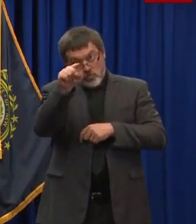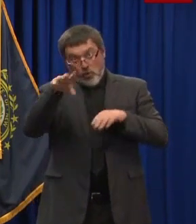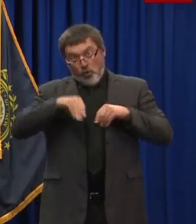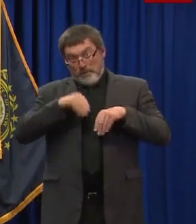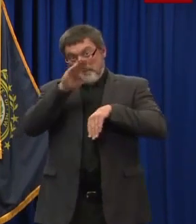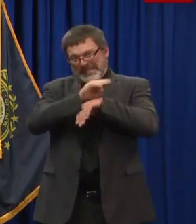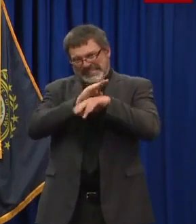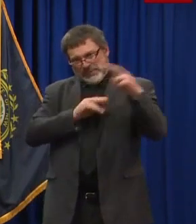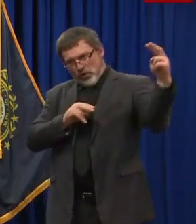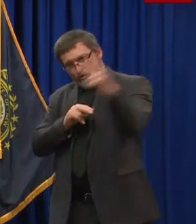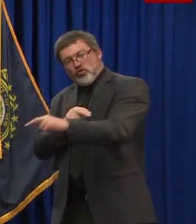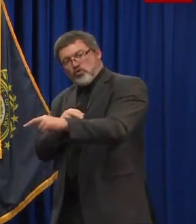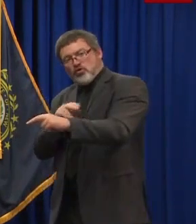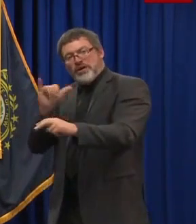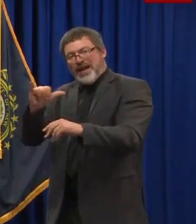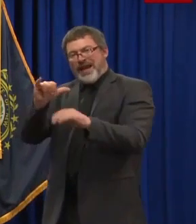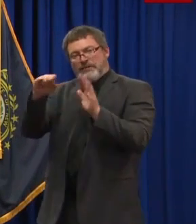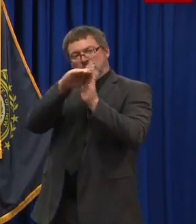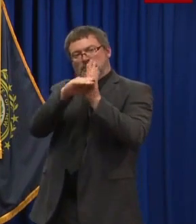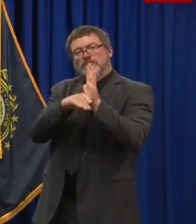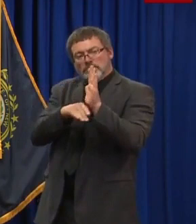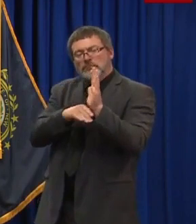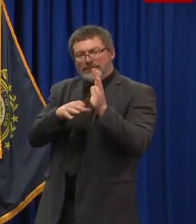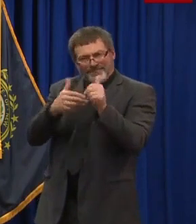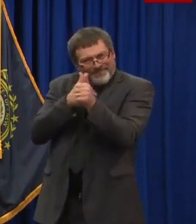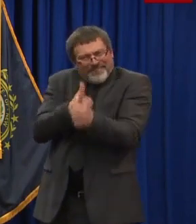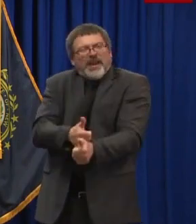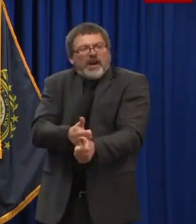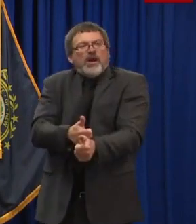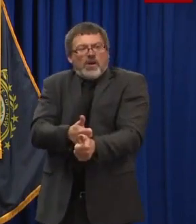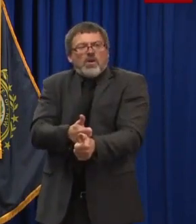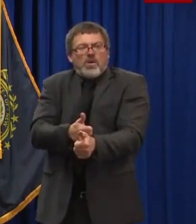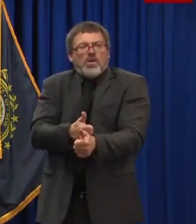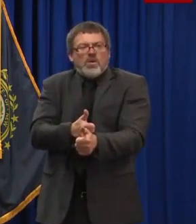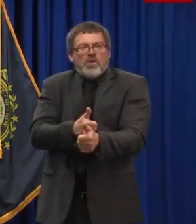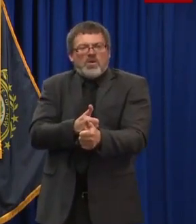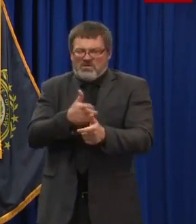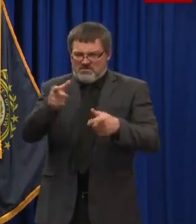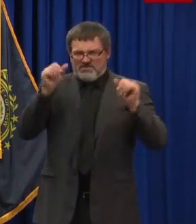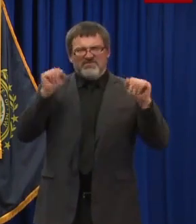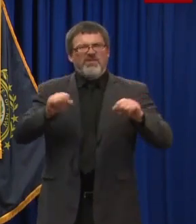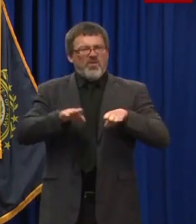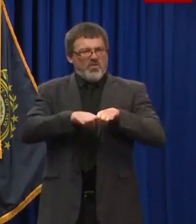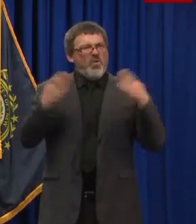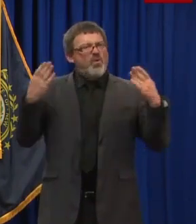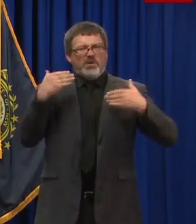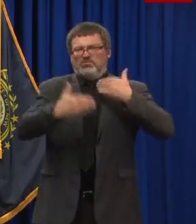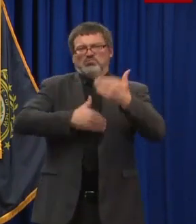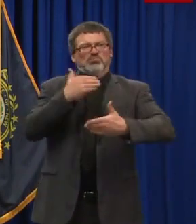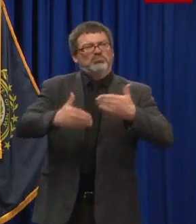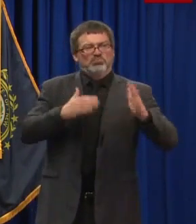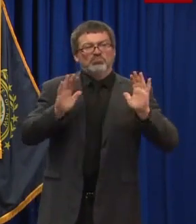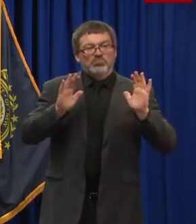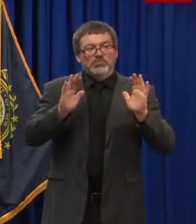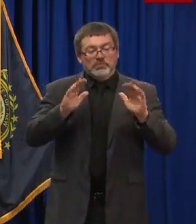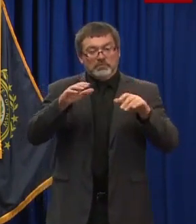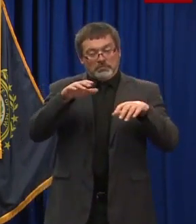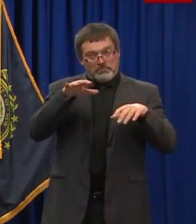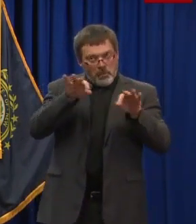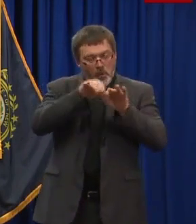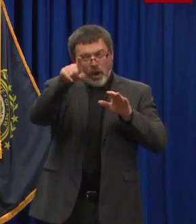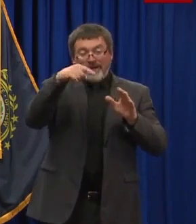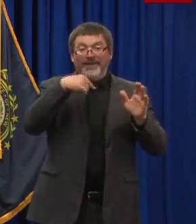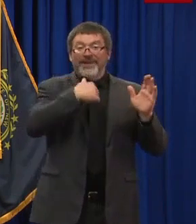approach. Some are a little more expansive, but I think all we're done again with a lot of attention and stakeholder